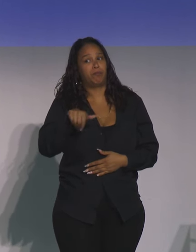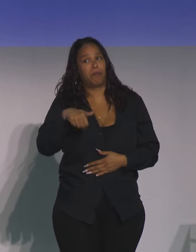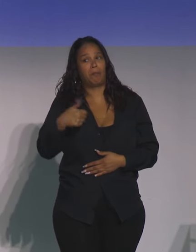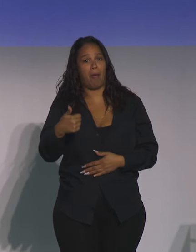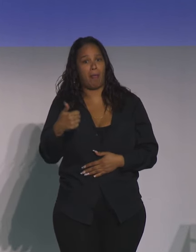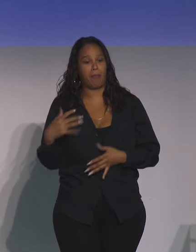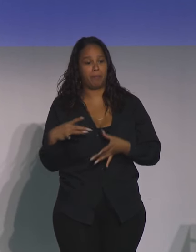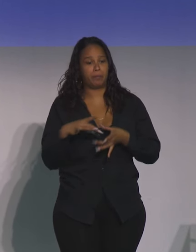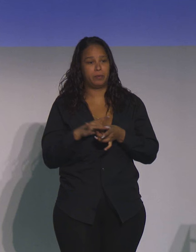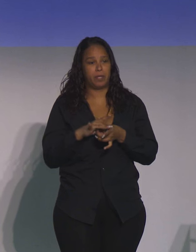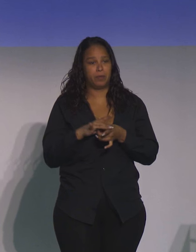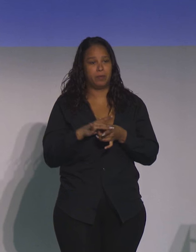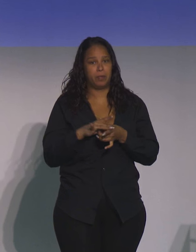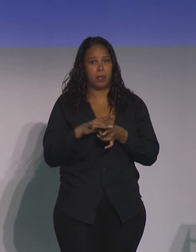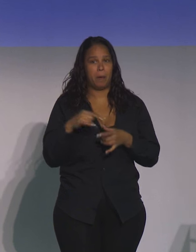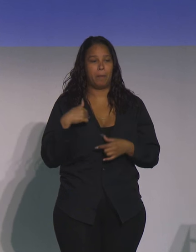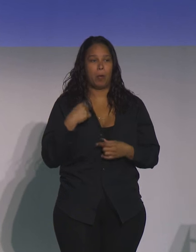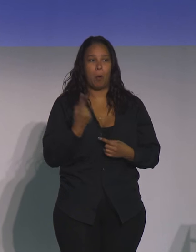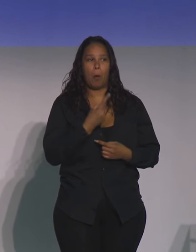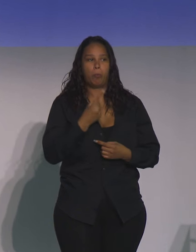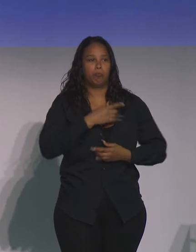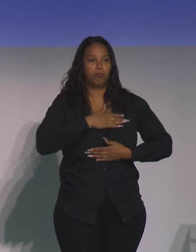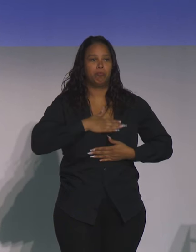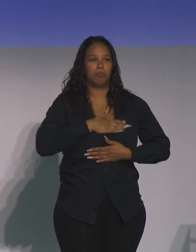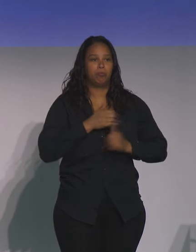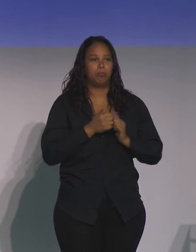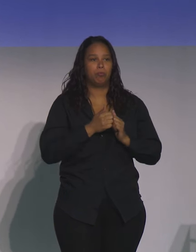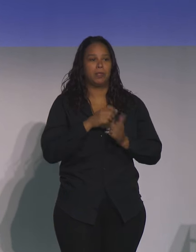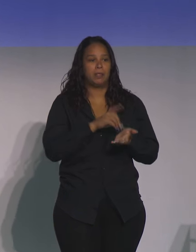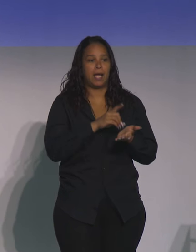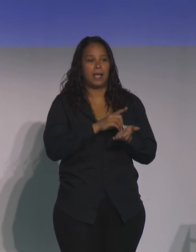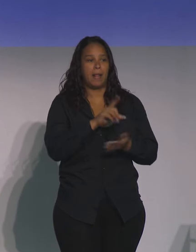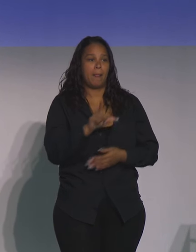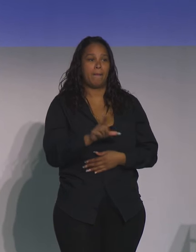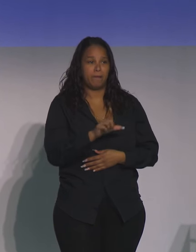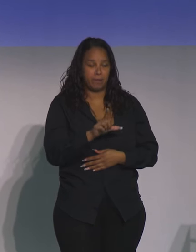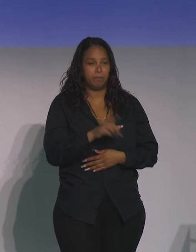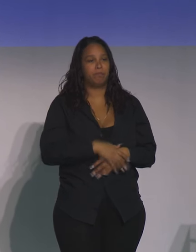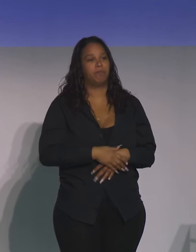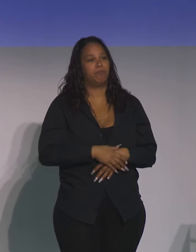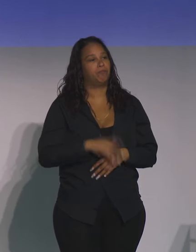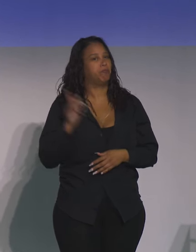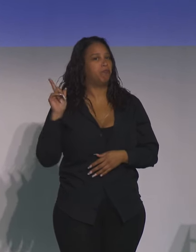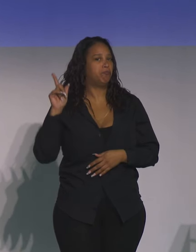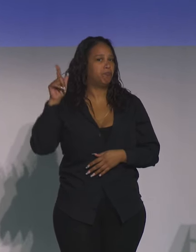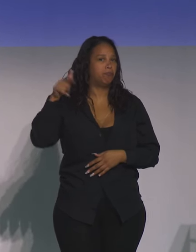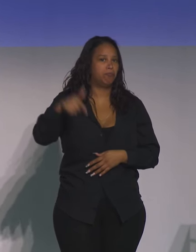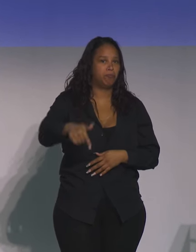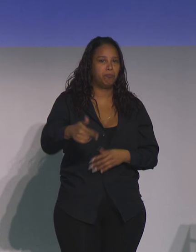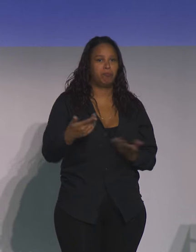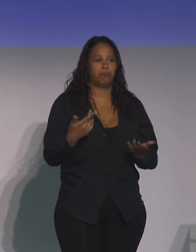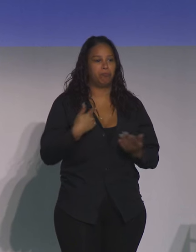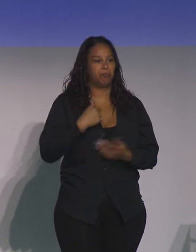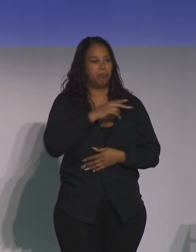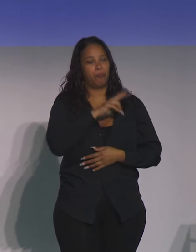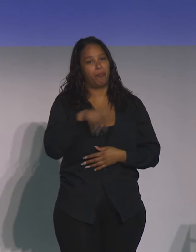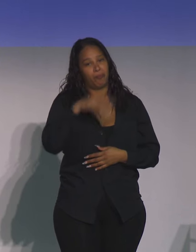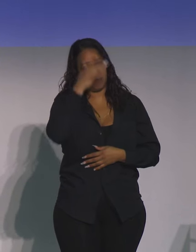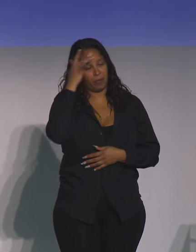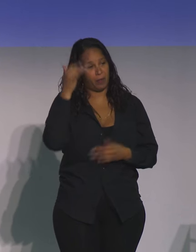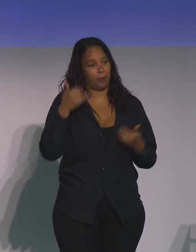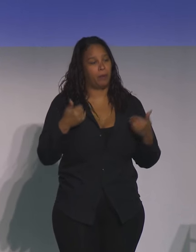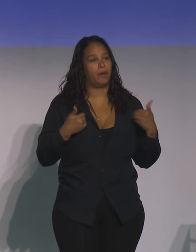connection that I always treasured with Dr. Levine. And then later on, I never forget, I had the wonderful